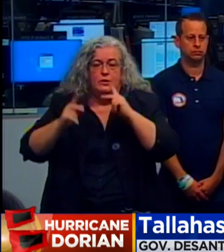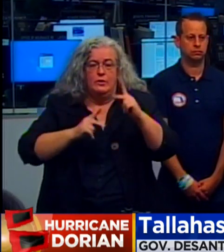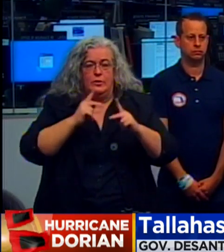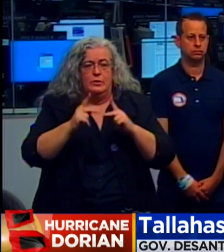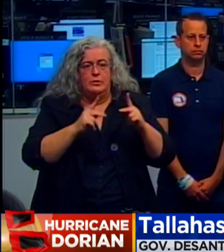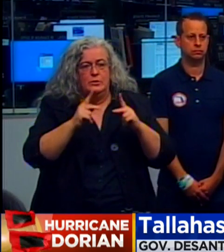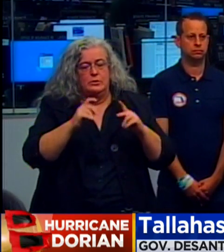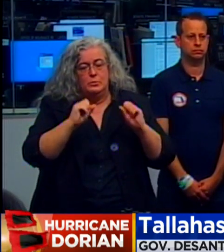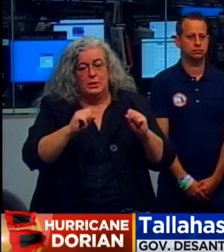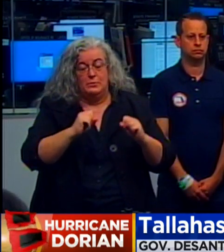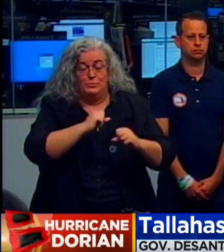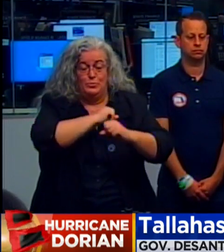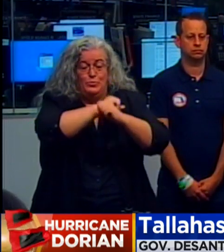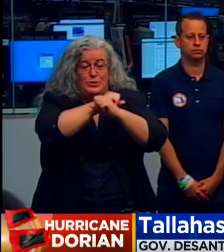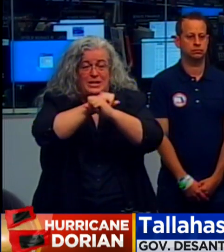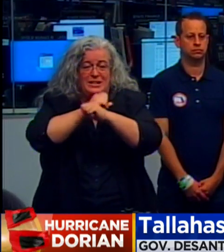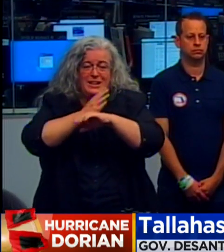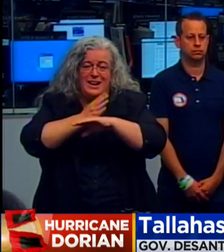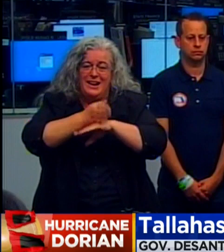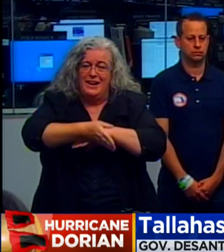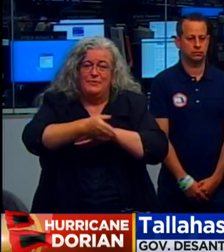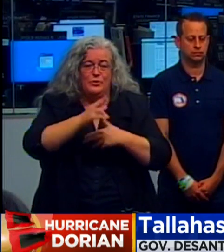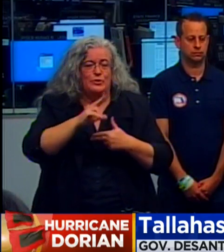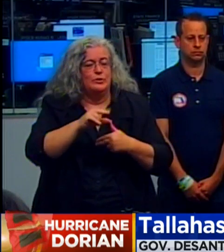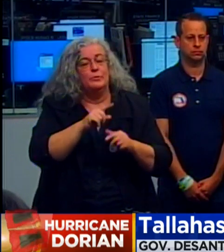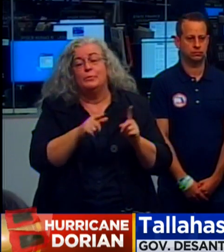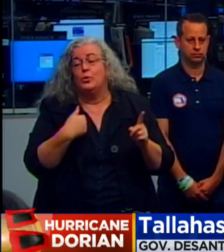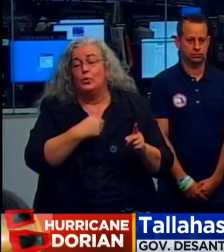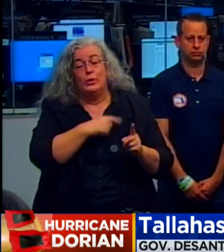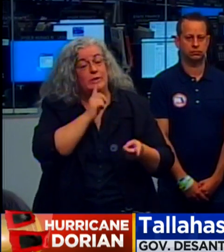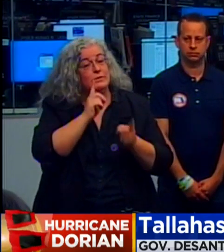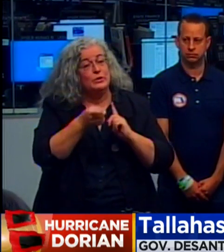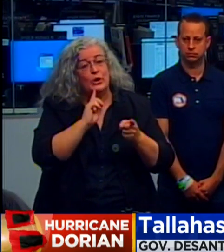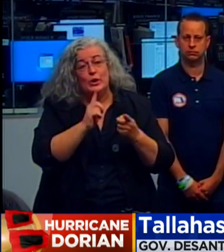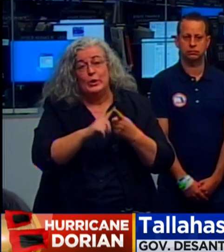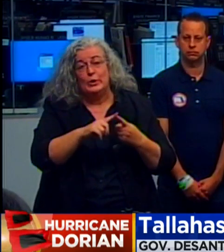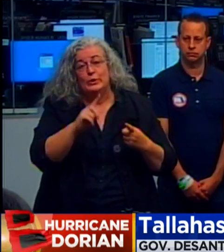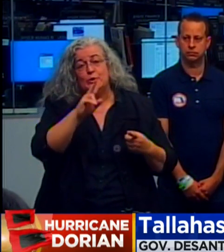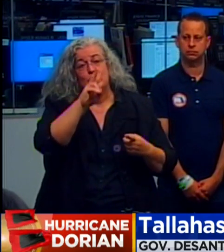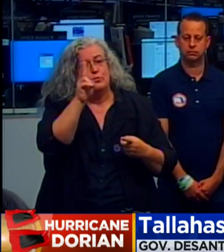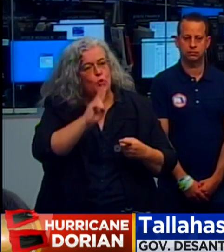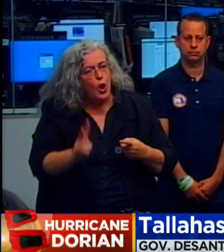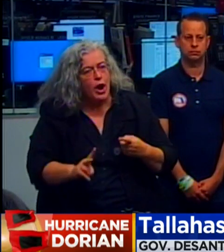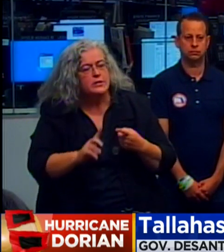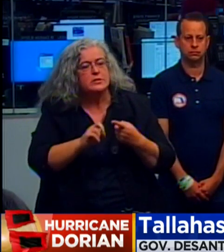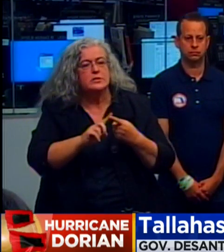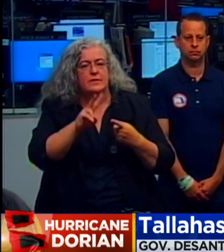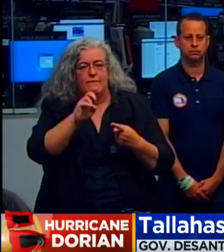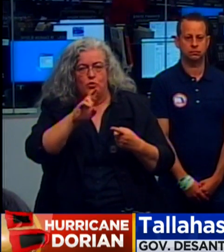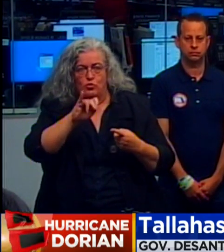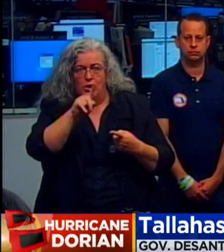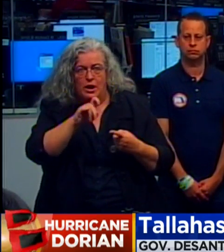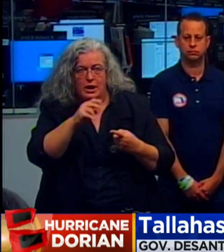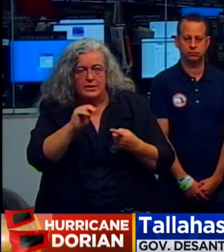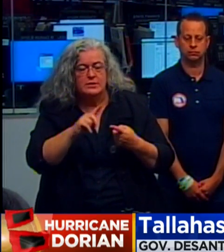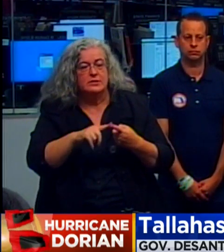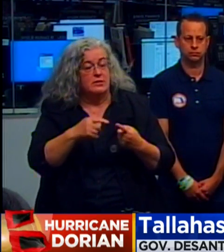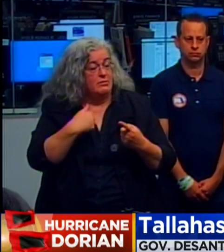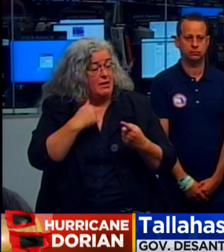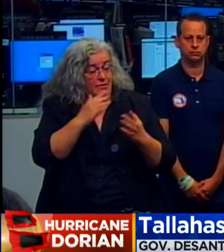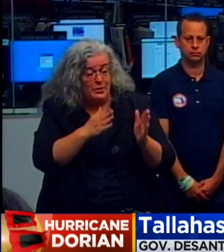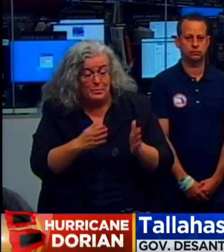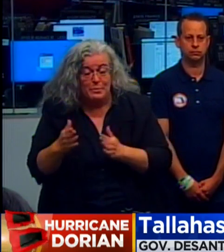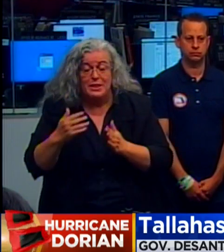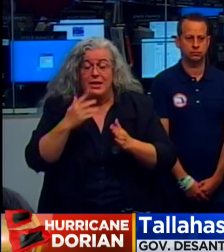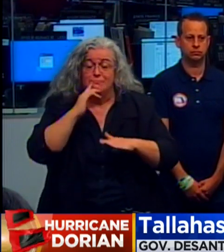take protective measures after the storm. But we've spoken with companies like Verizon. You know, they have a plan. They are